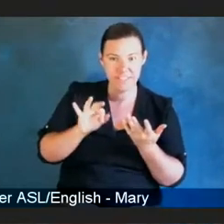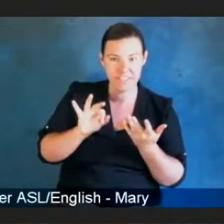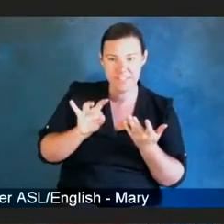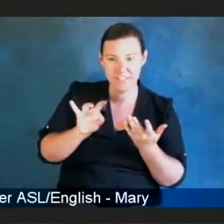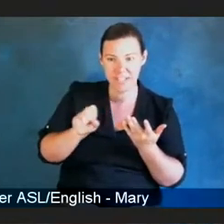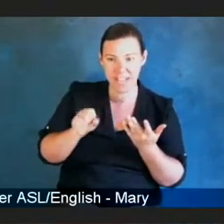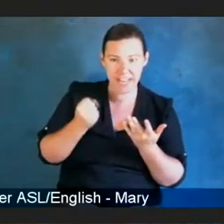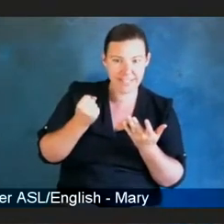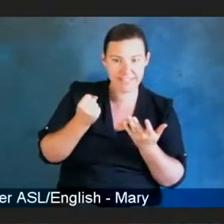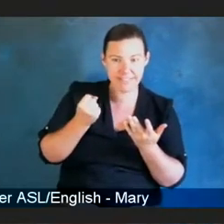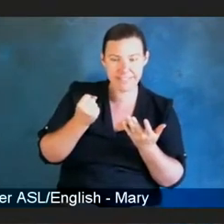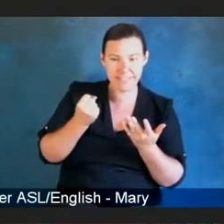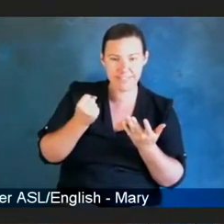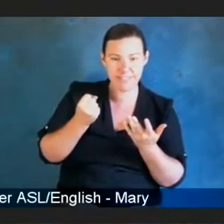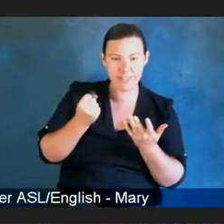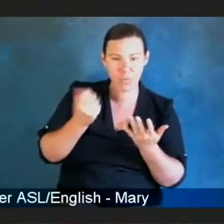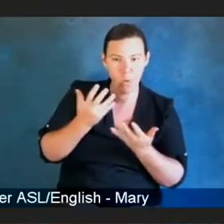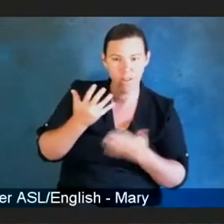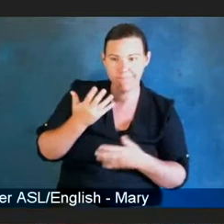mid-'80s, what was it like?